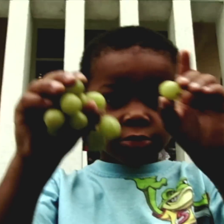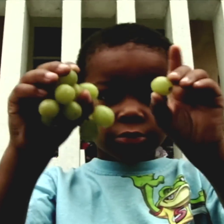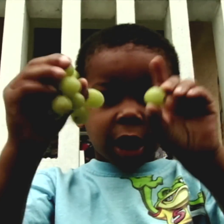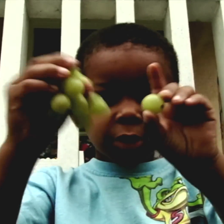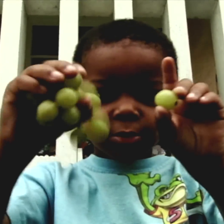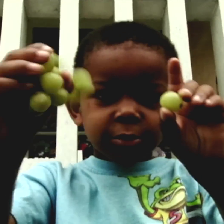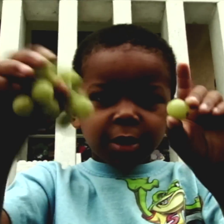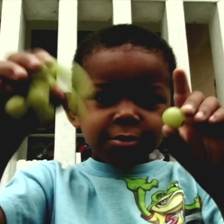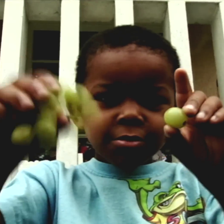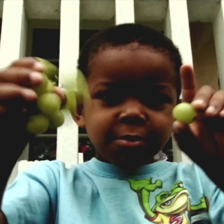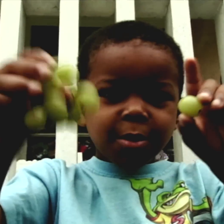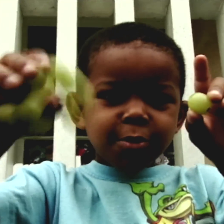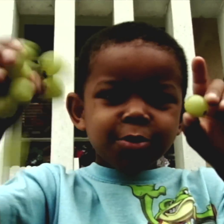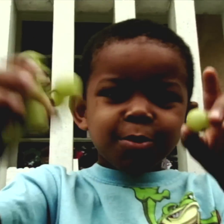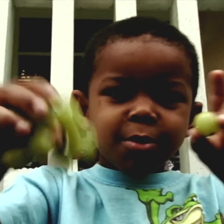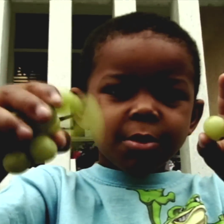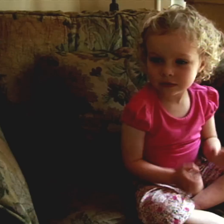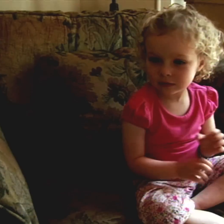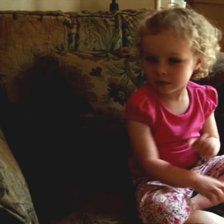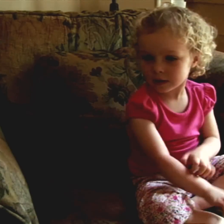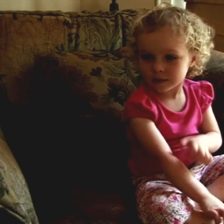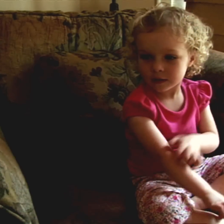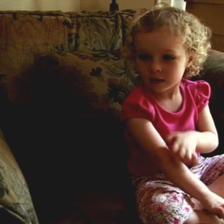Mmm. Yummy. Grapes.